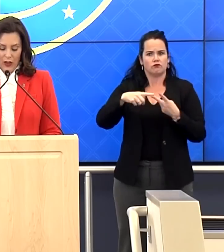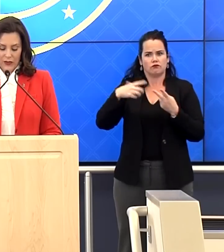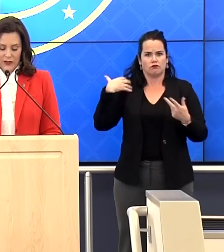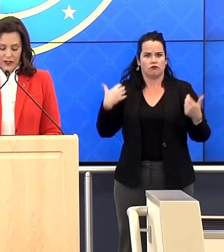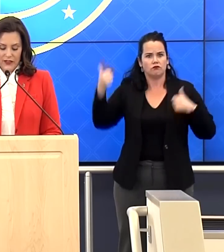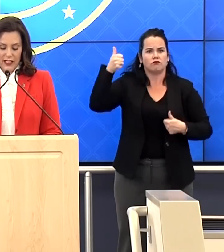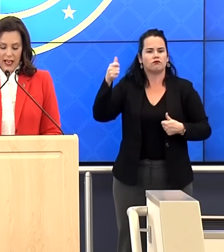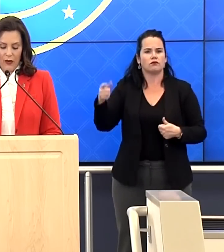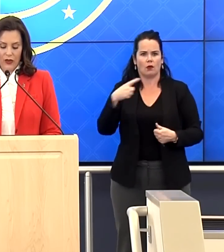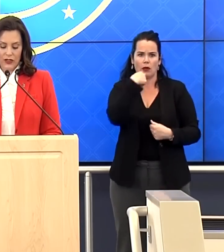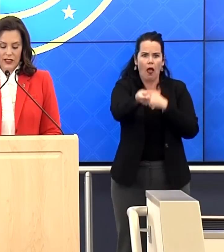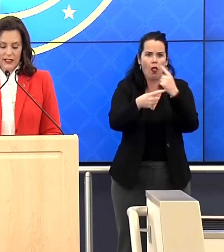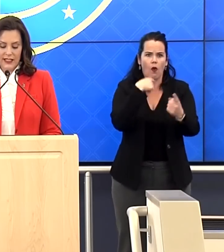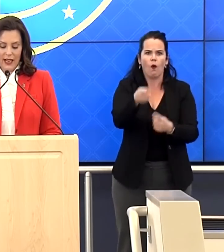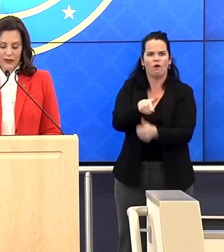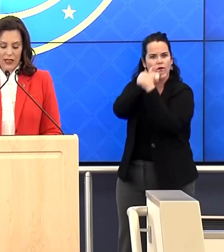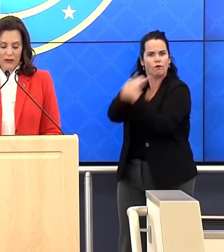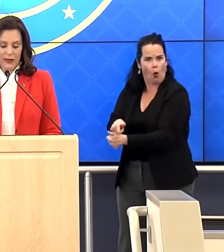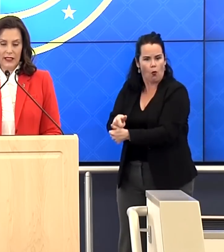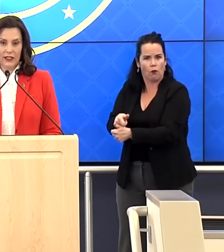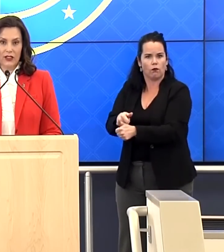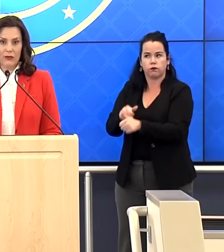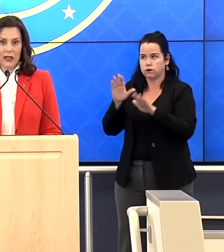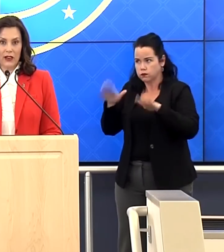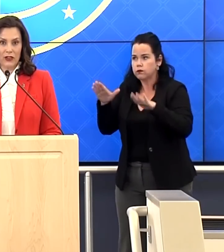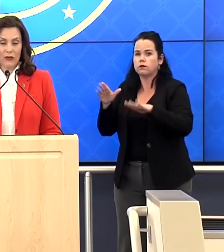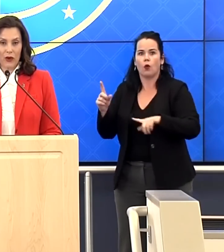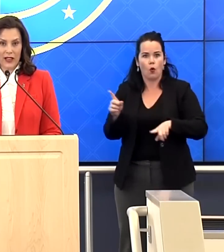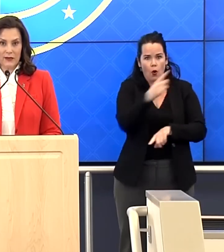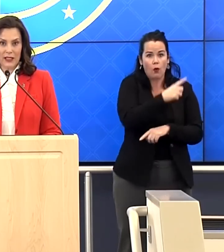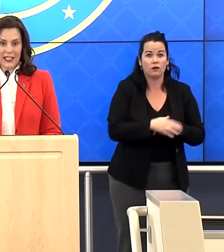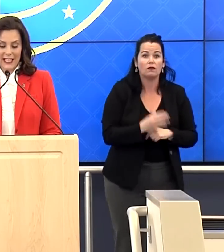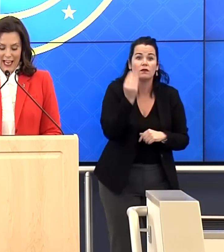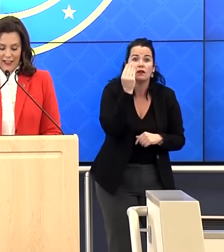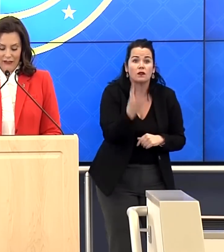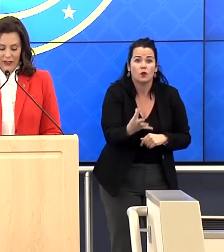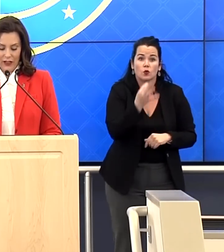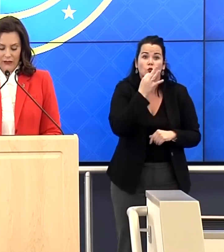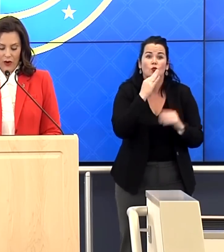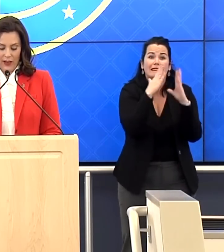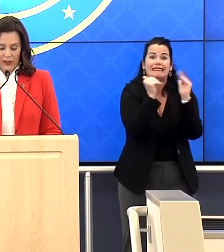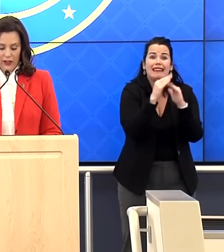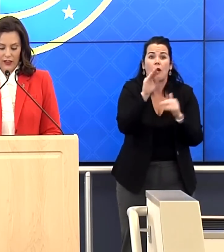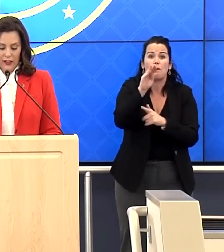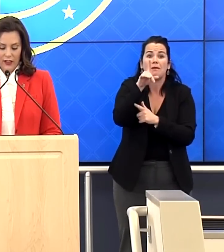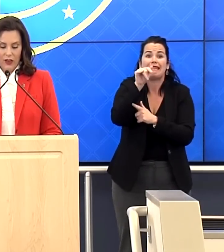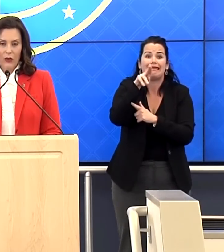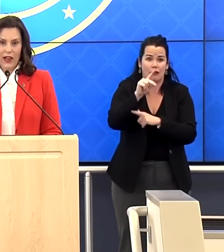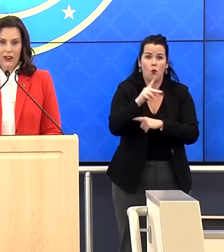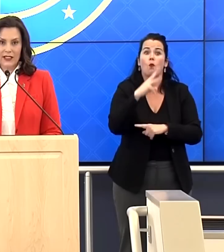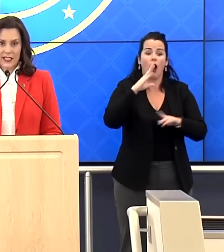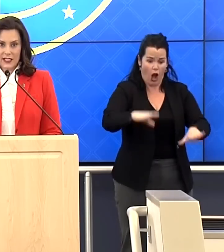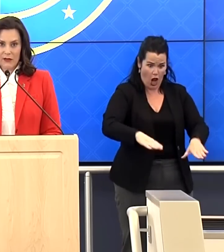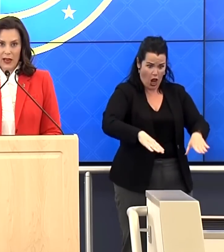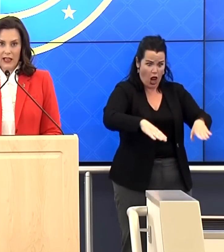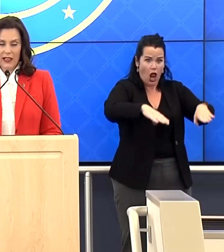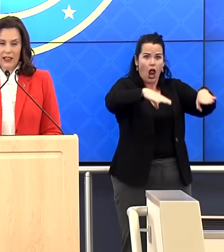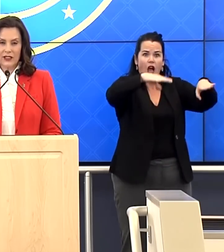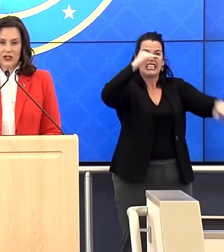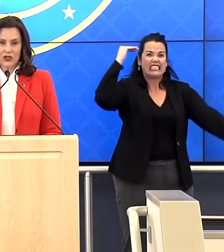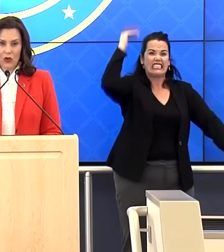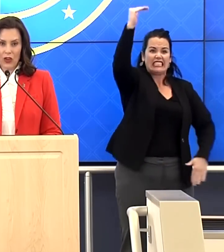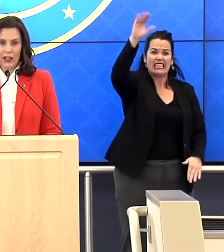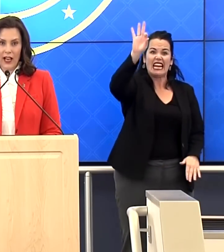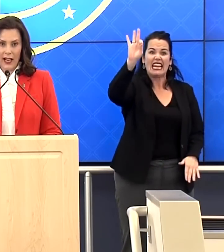12 to 15 hours, downtown Midland could be under approximately 9 feet of water. We are anticipating